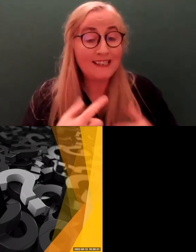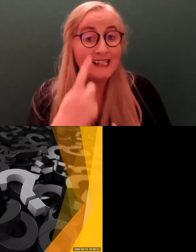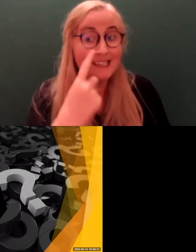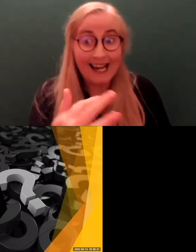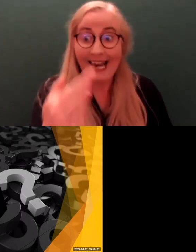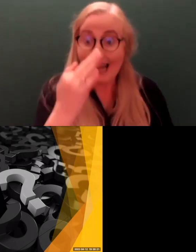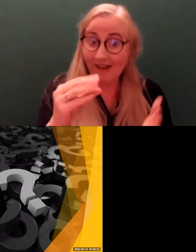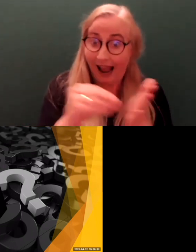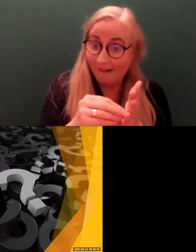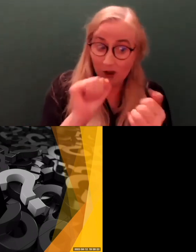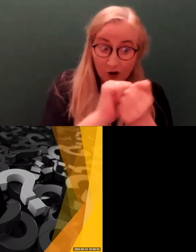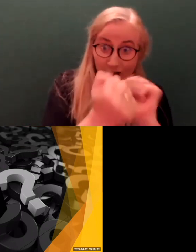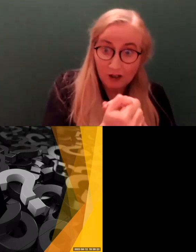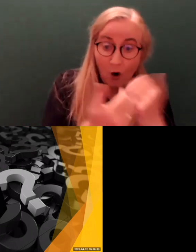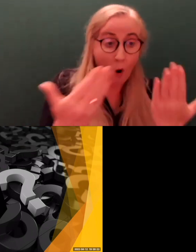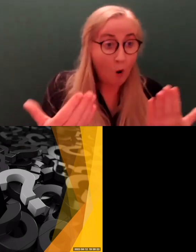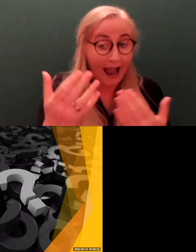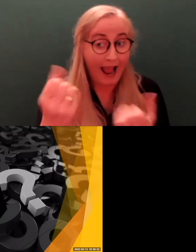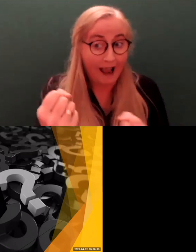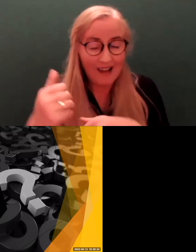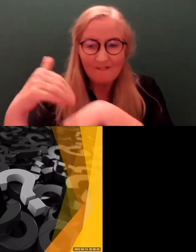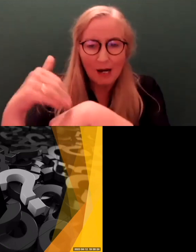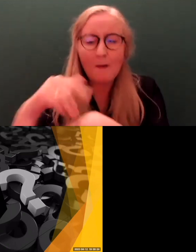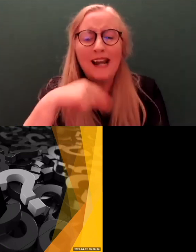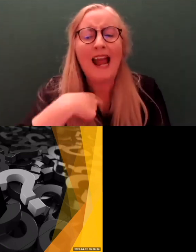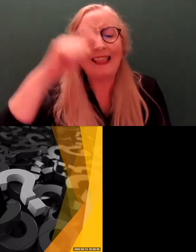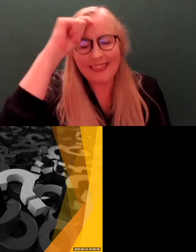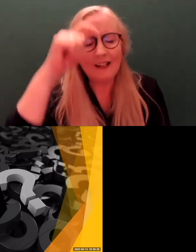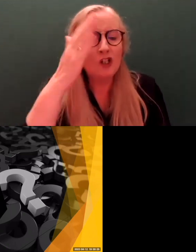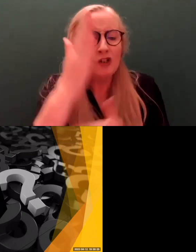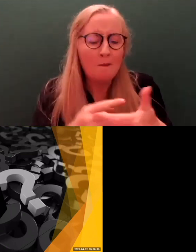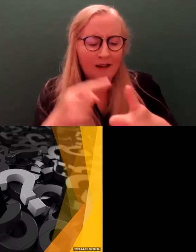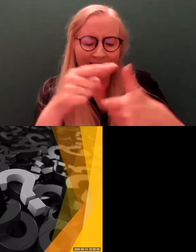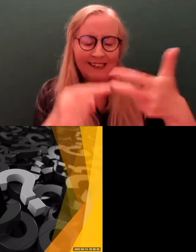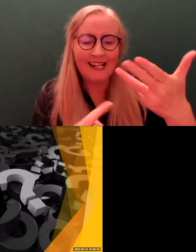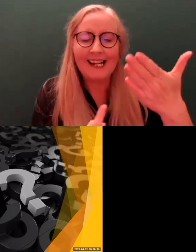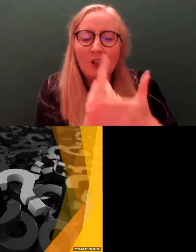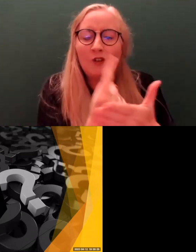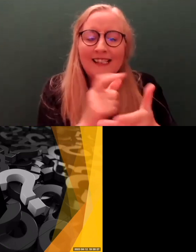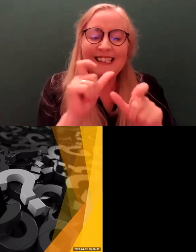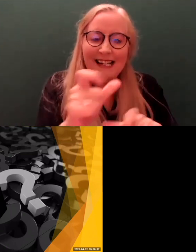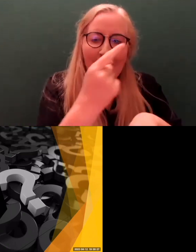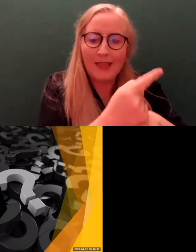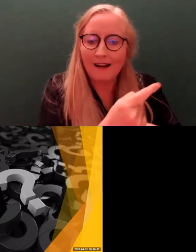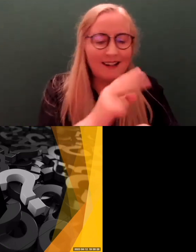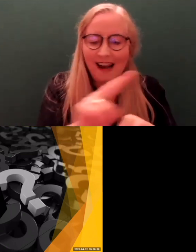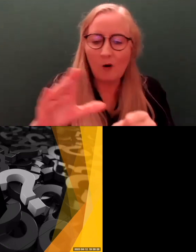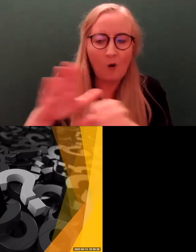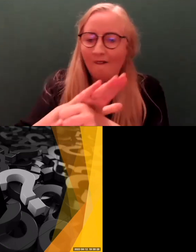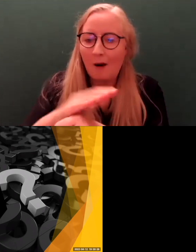it's changed. But I think some of these issues still exist that aren't covered by the ISL Act. You know, Garda attitudes will say towards